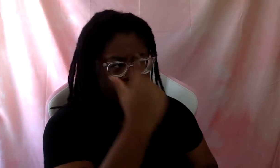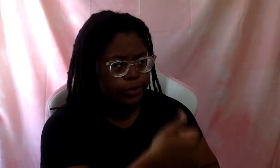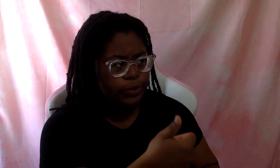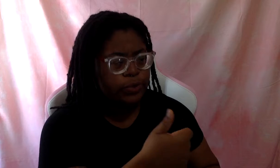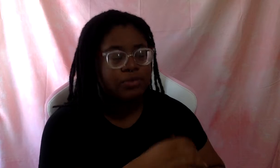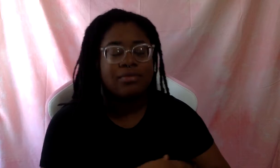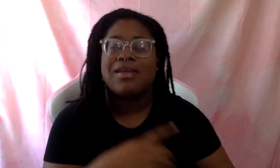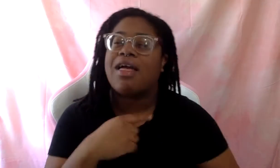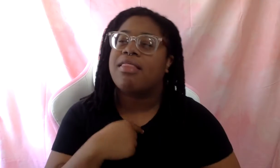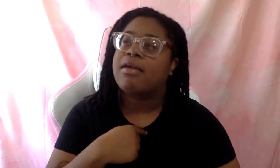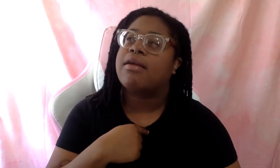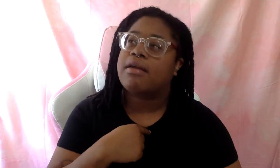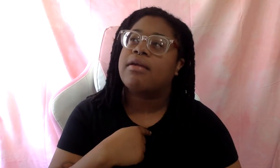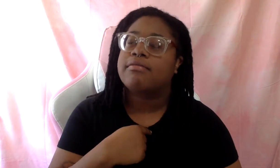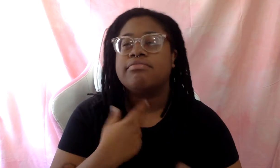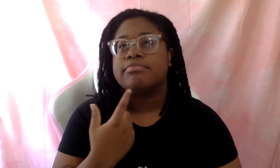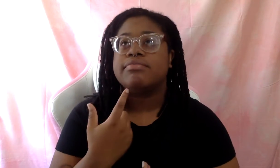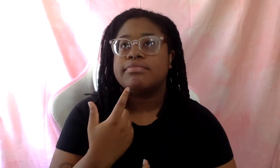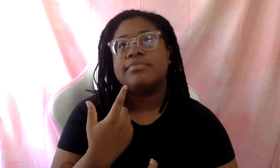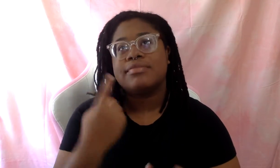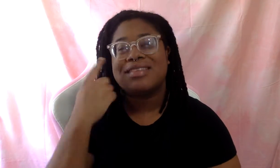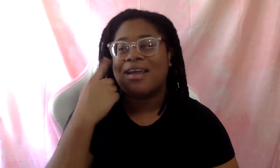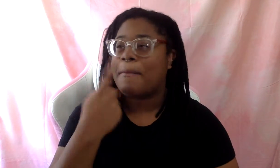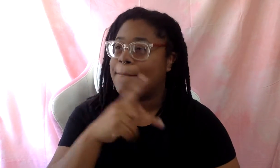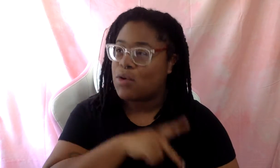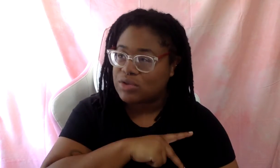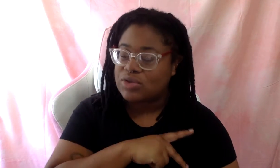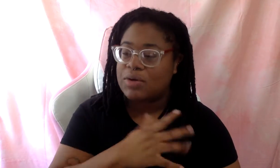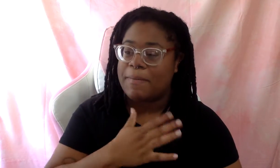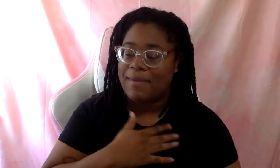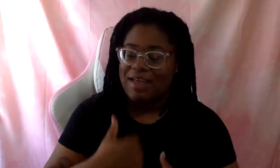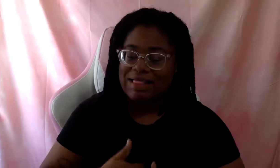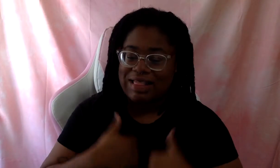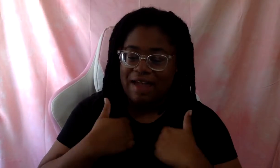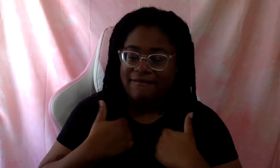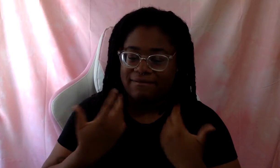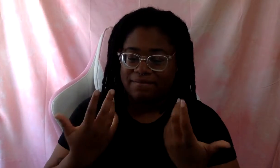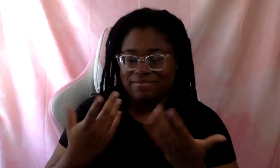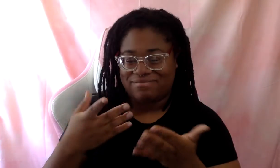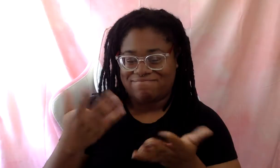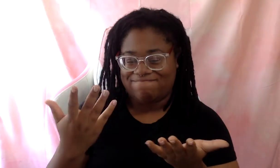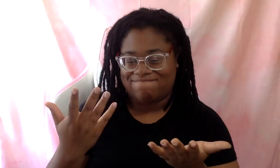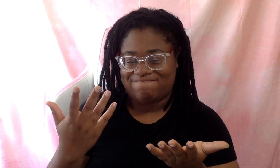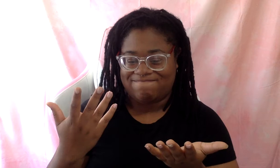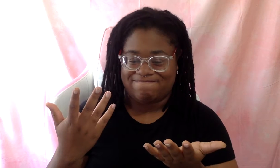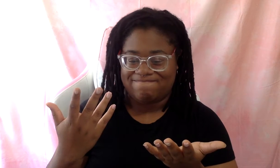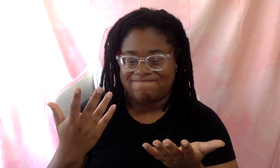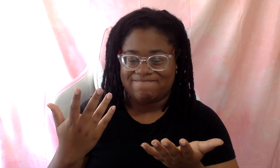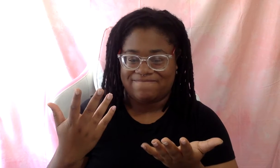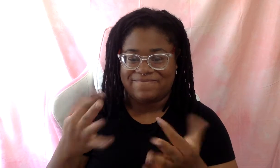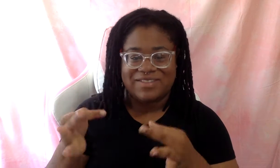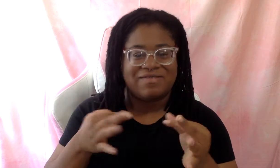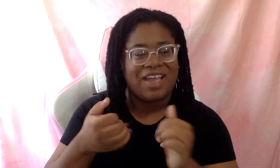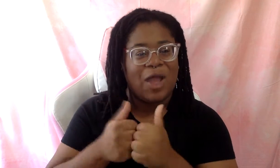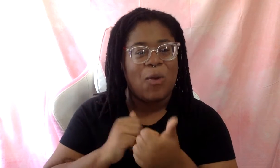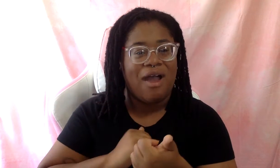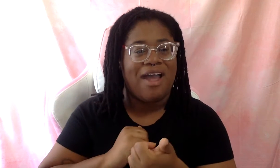spaces, um, because I think my personal life kind of defines the way that I engage my clinical life. Um,